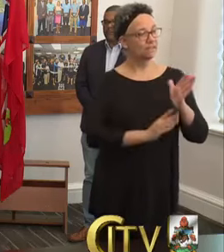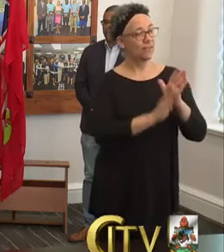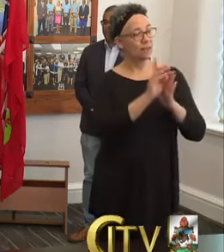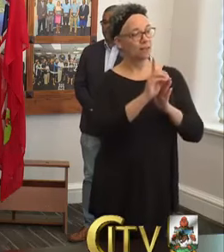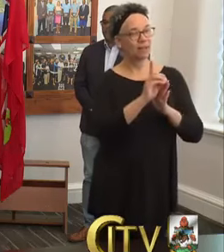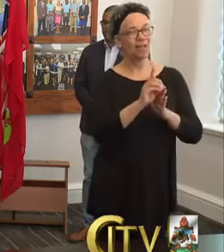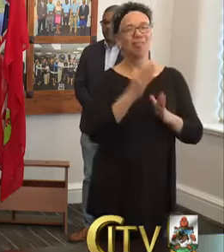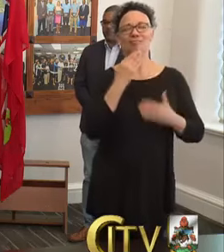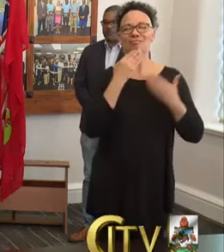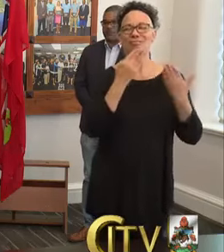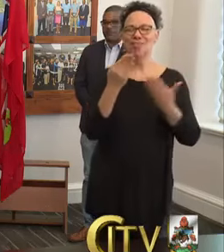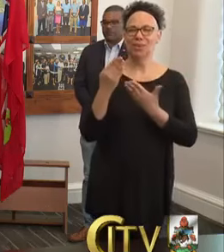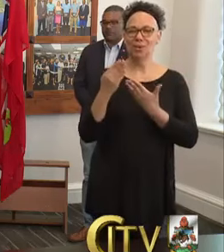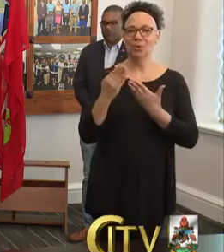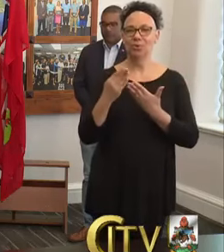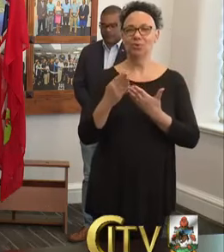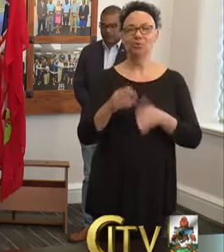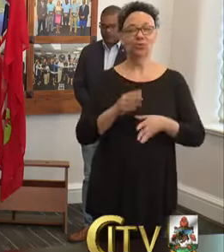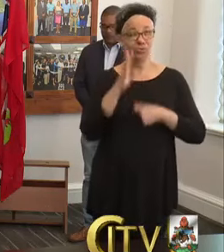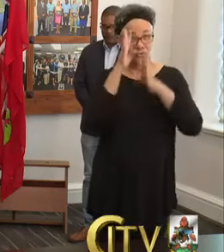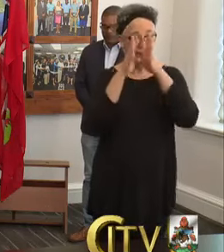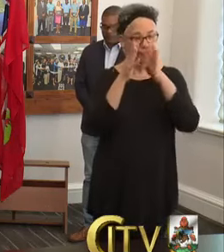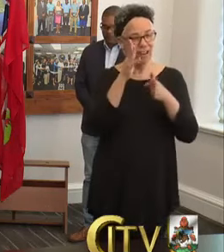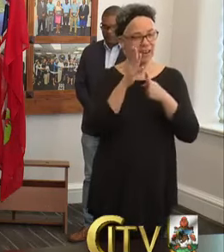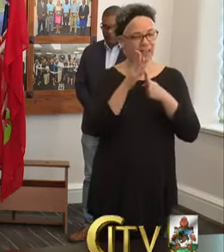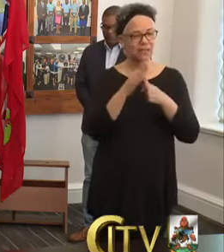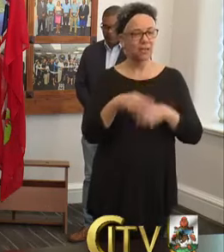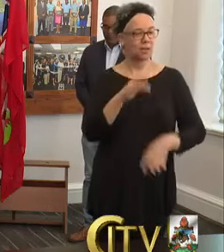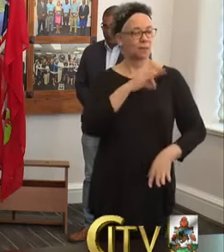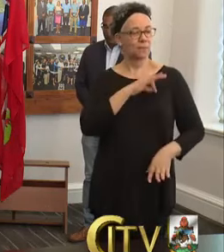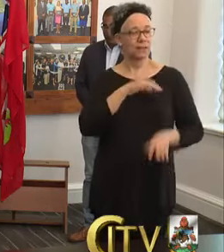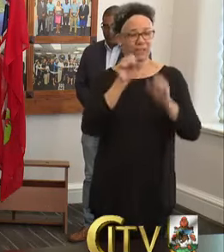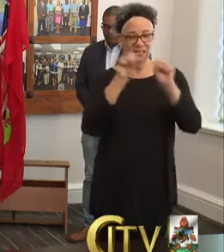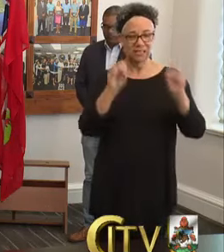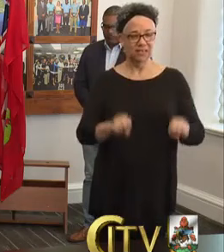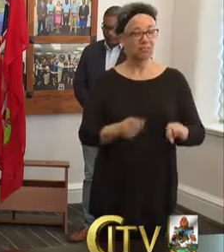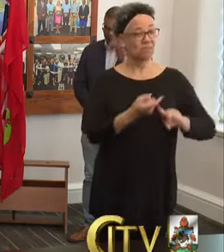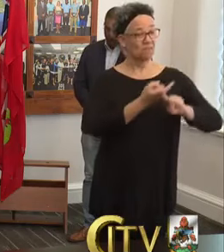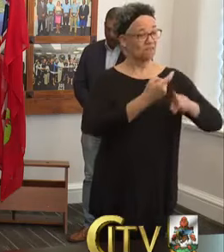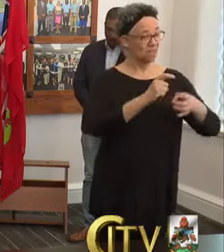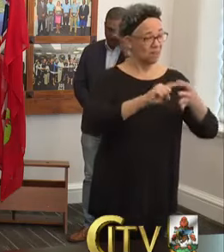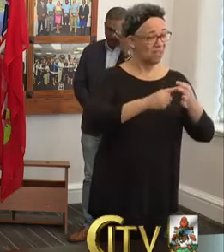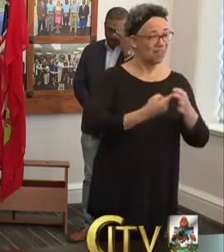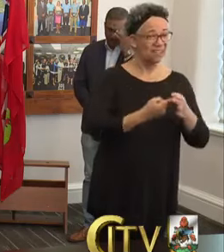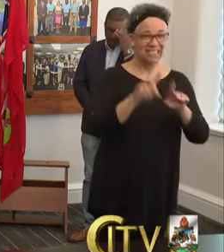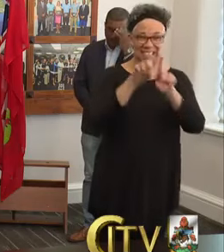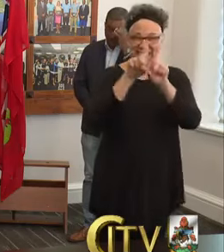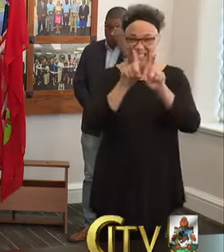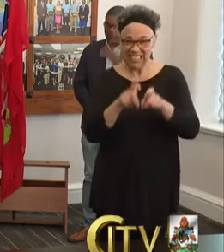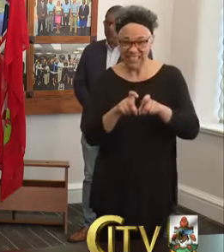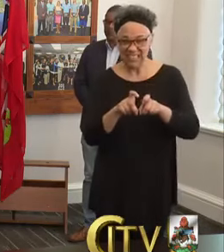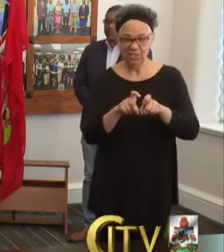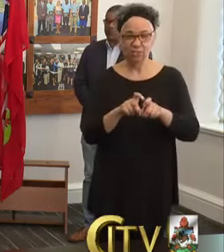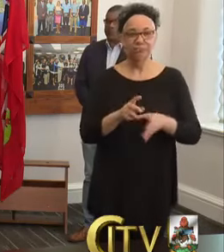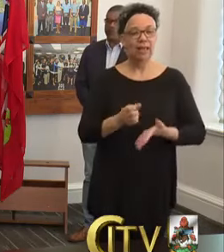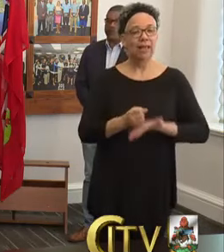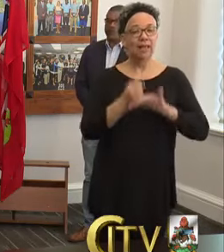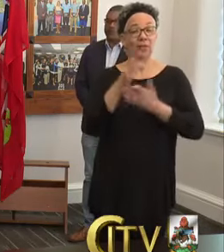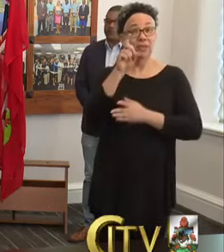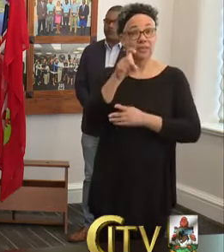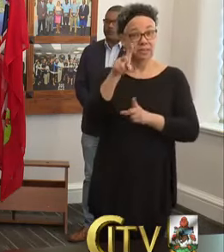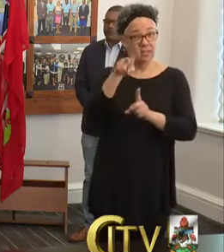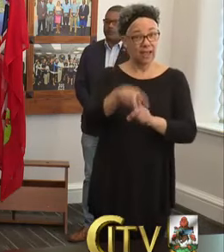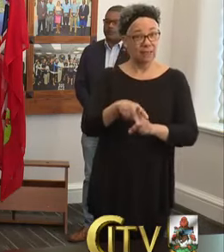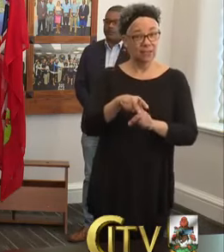clock to create this unemployment benefit system from scratch, test it and modify it to accommodate the needs of the applicants and the